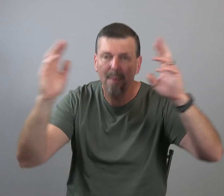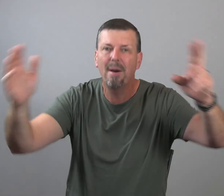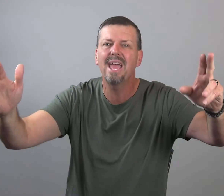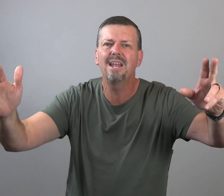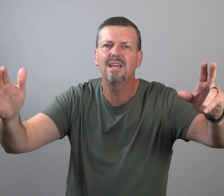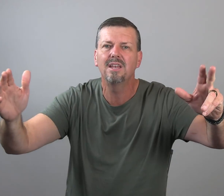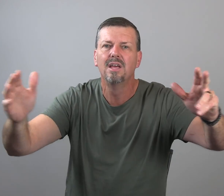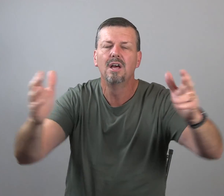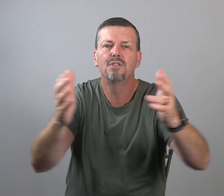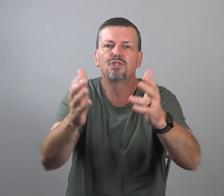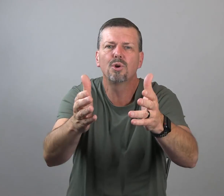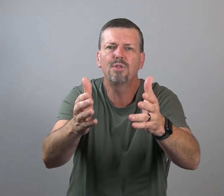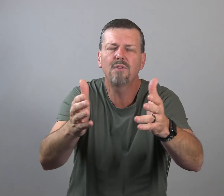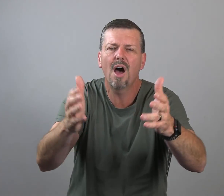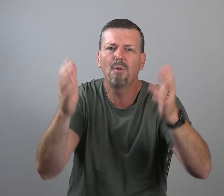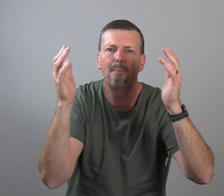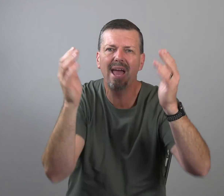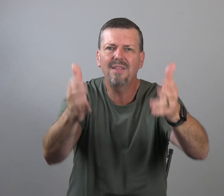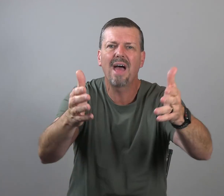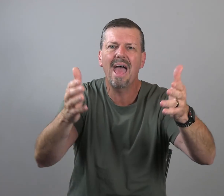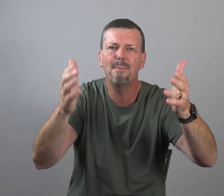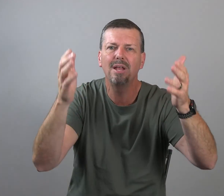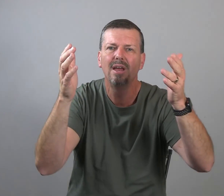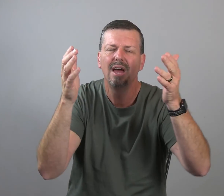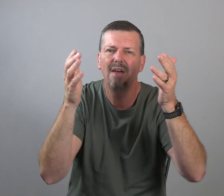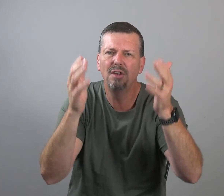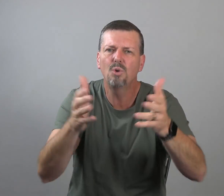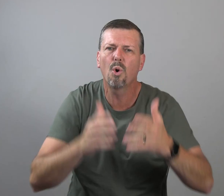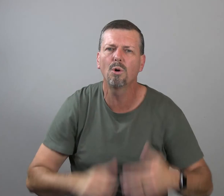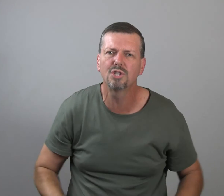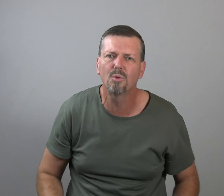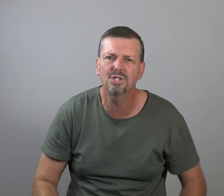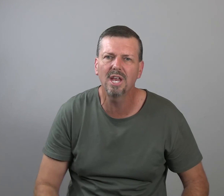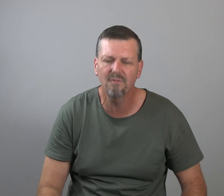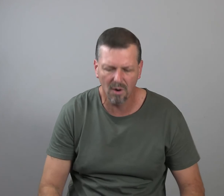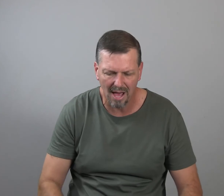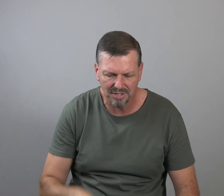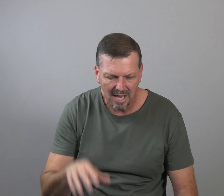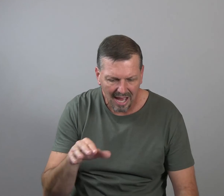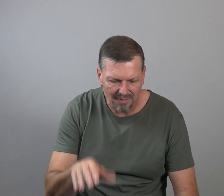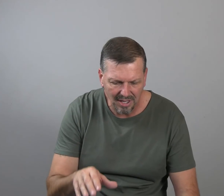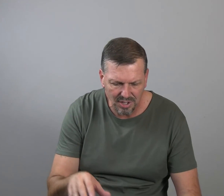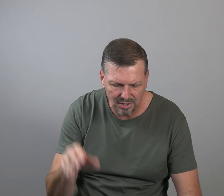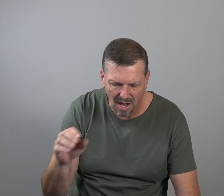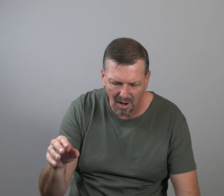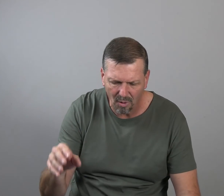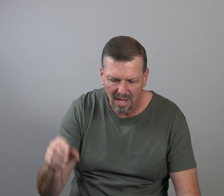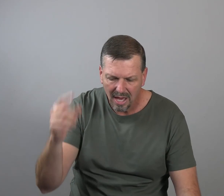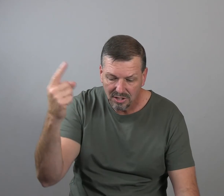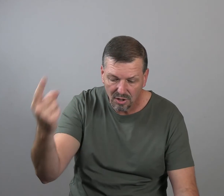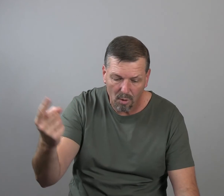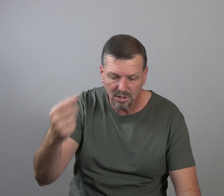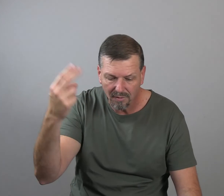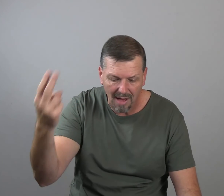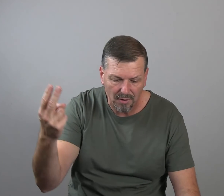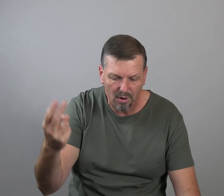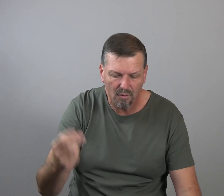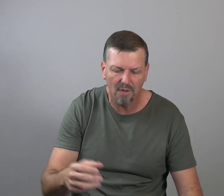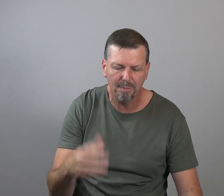we abandon the truth of God. We abandon the habit and the new course that we're setting for our lives. And then he says, not only is it the worries of life, lure of wealth,